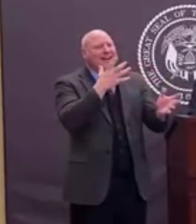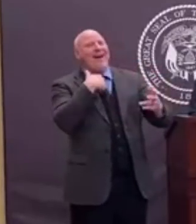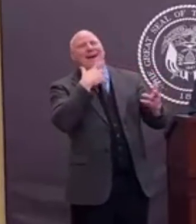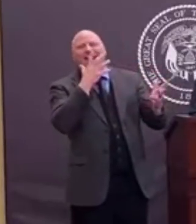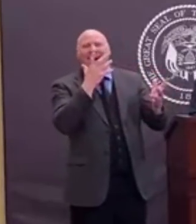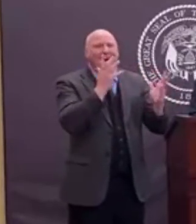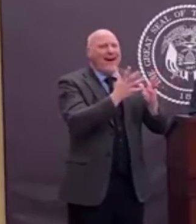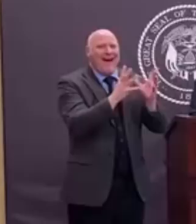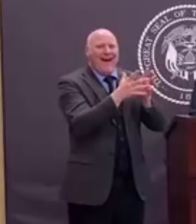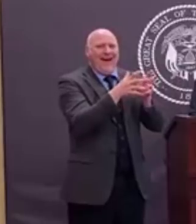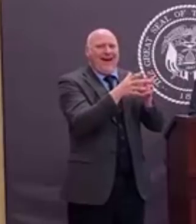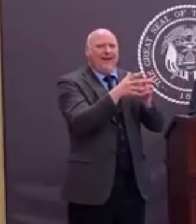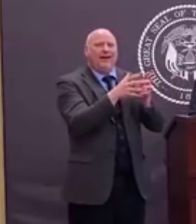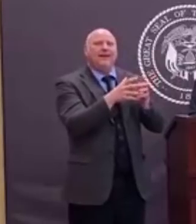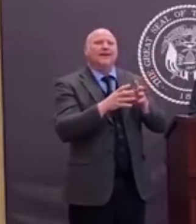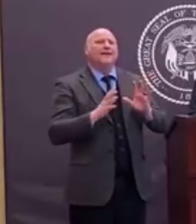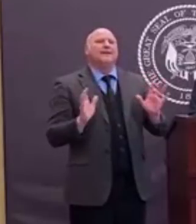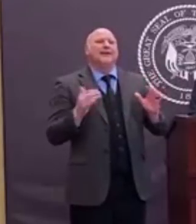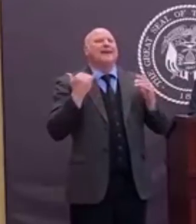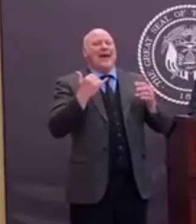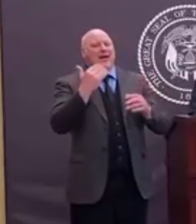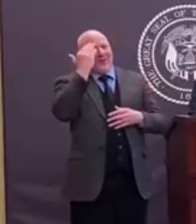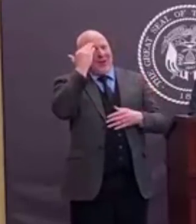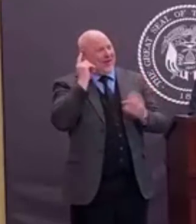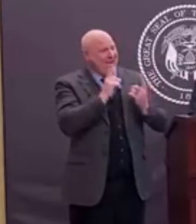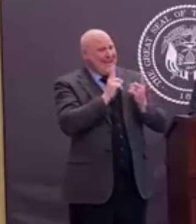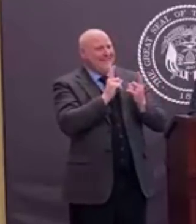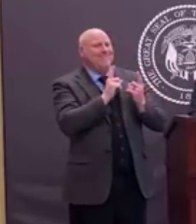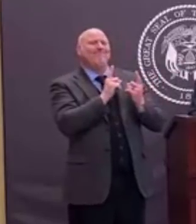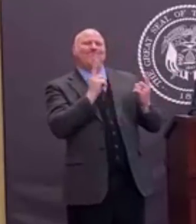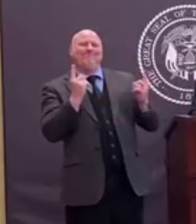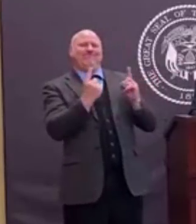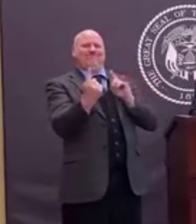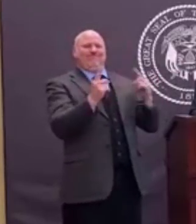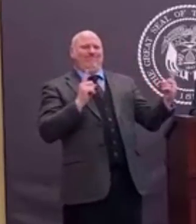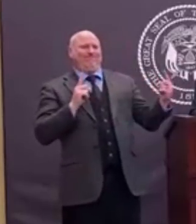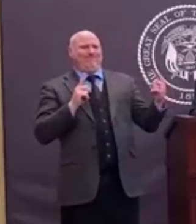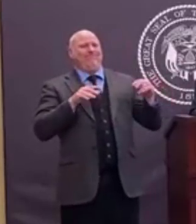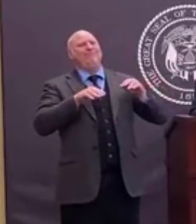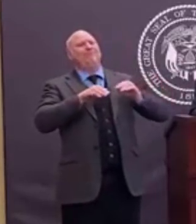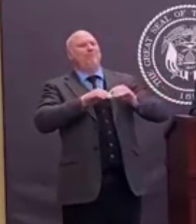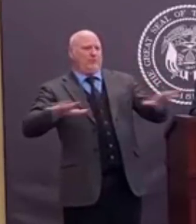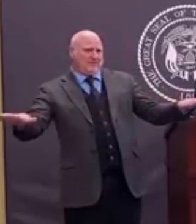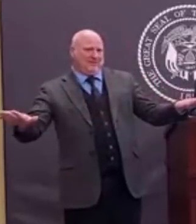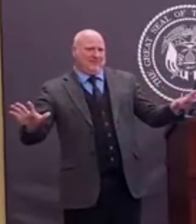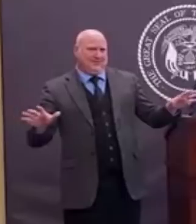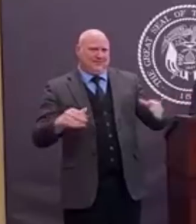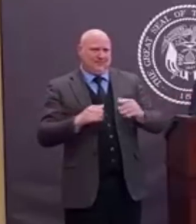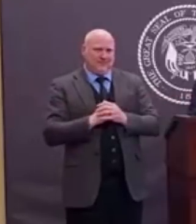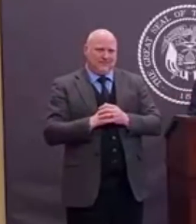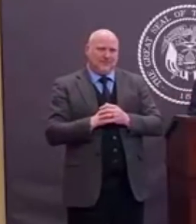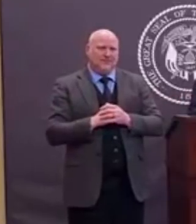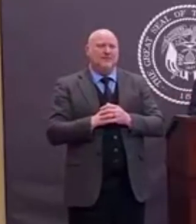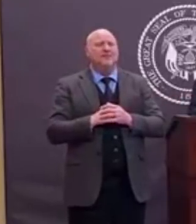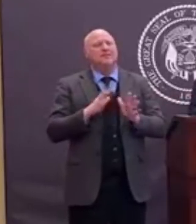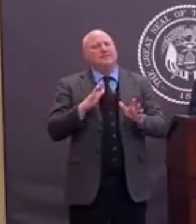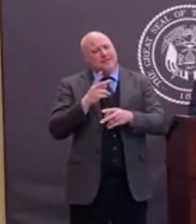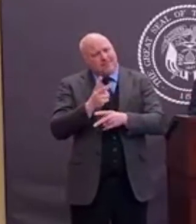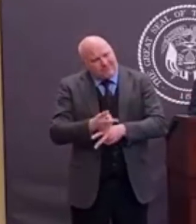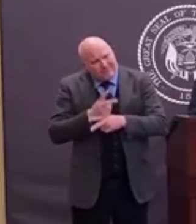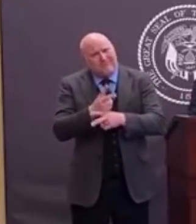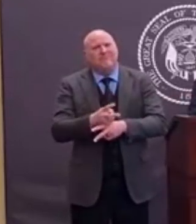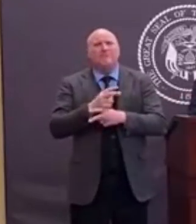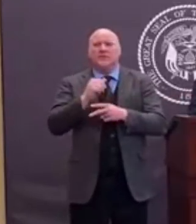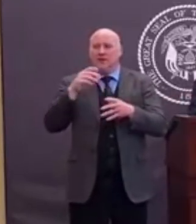But if that happens, you shouldn't disengage and disperse the group so that we don't have gatherings of a number of